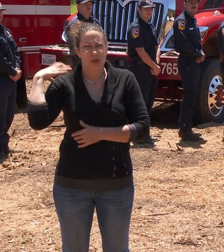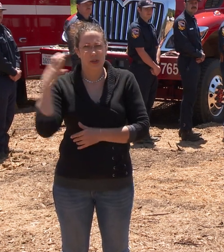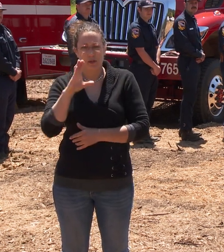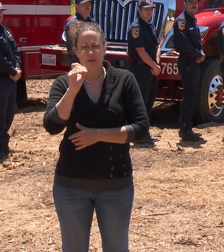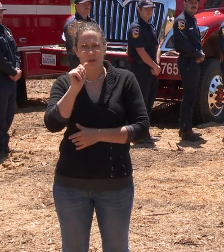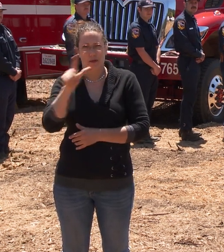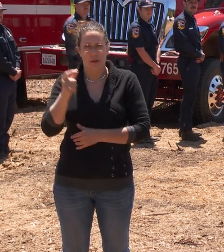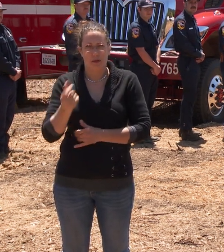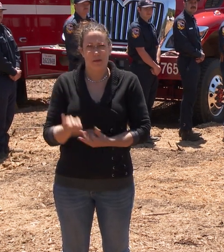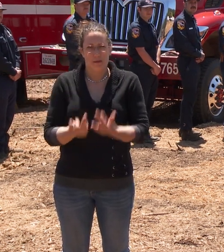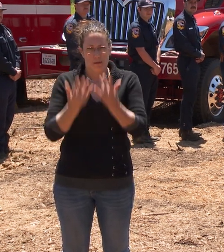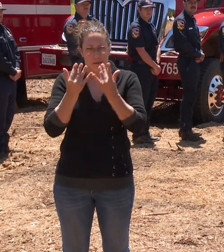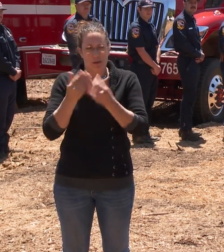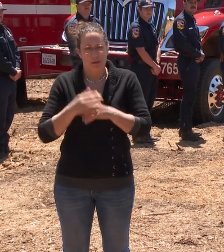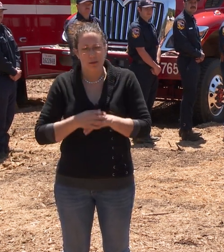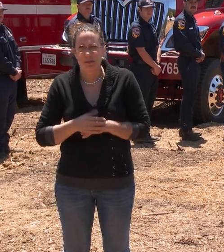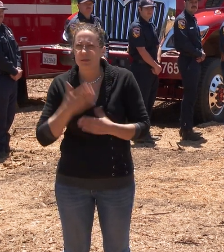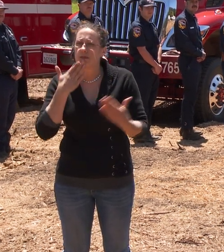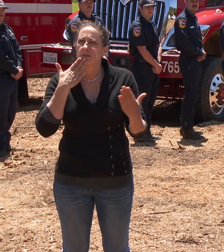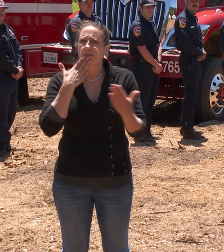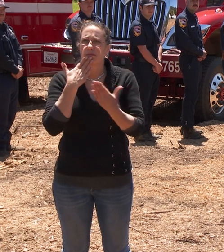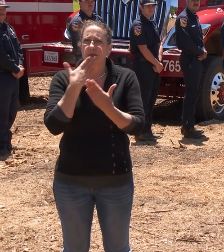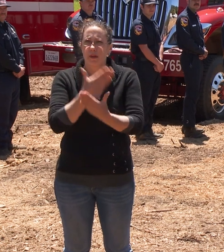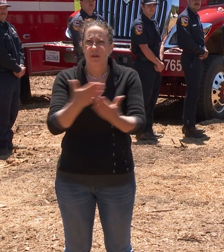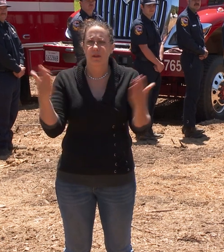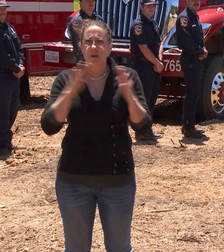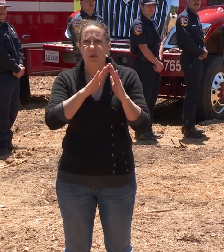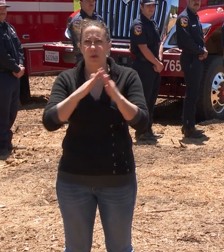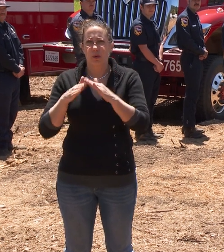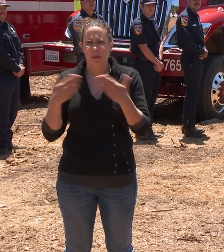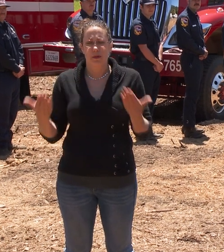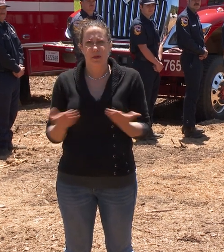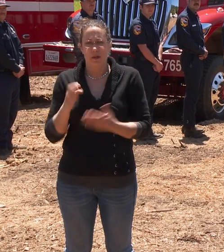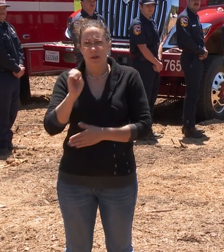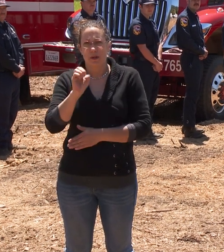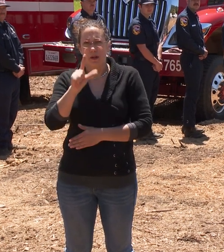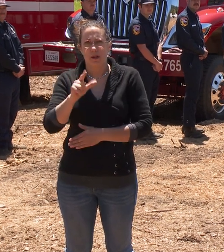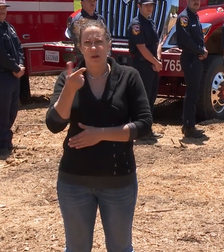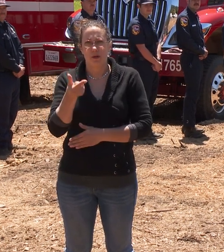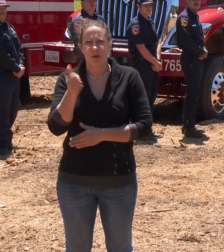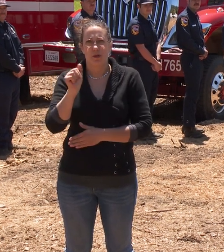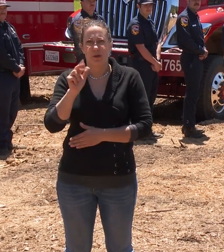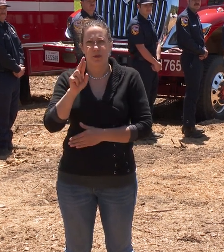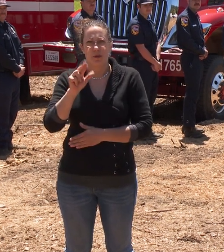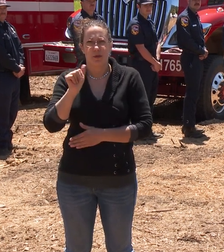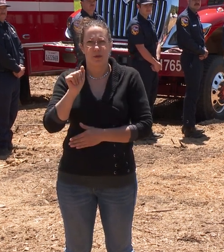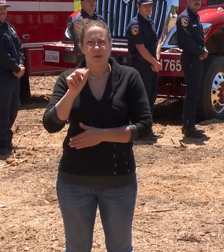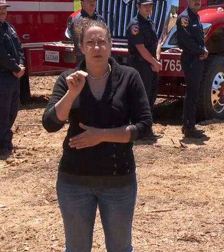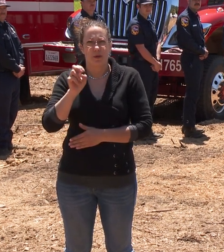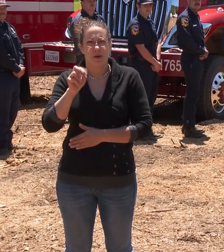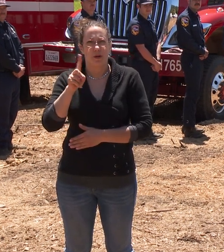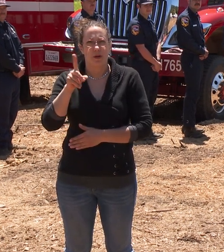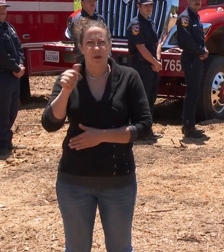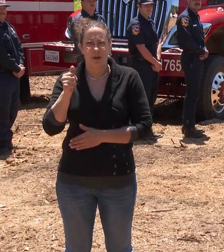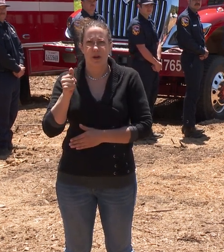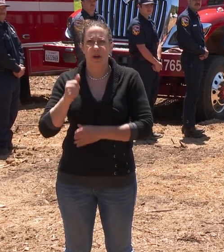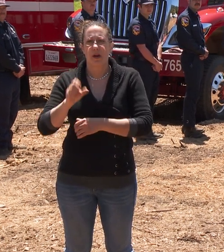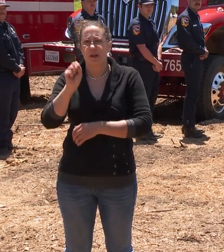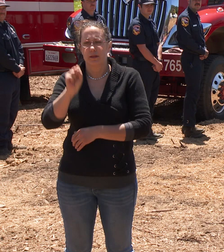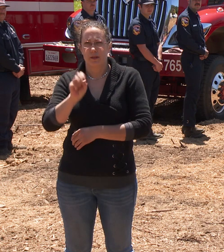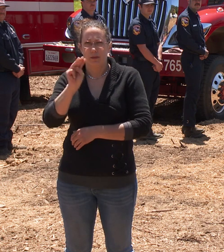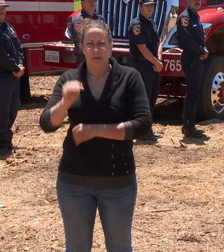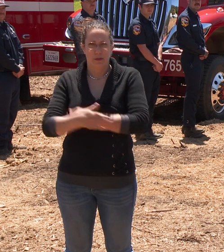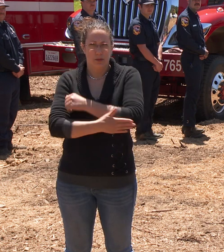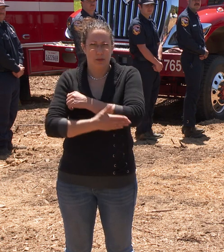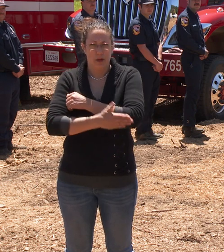take an opportunity and thank the community of El Granada and the County of San Mateo for hosting us here today